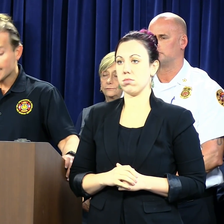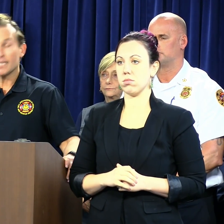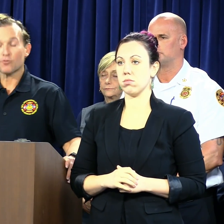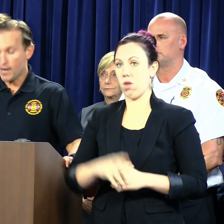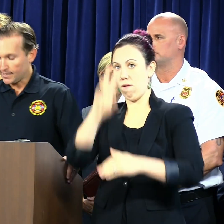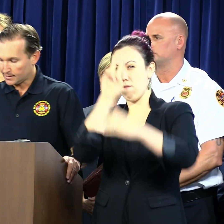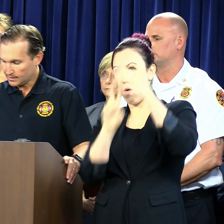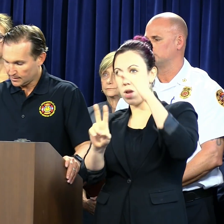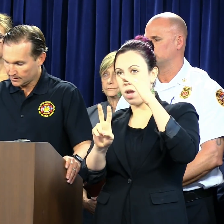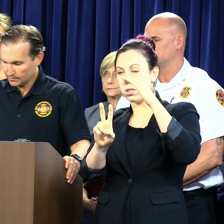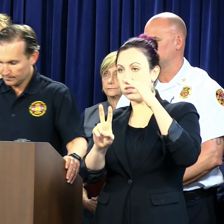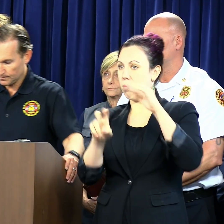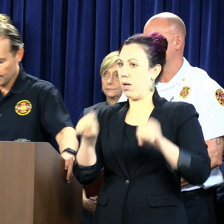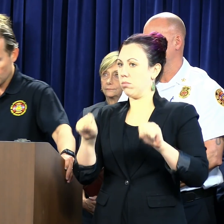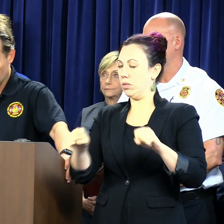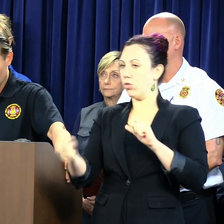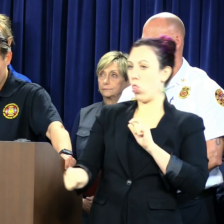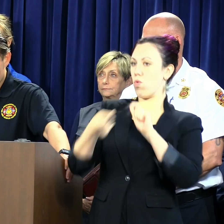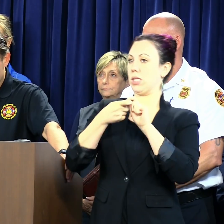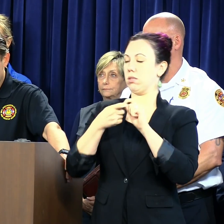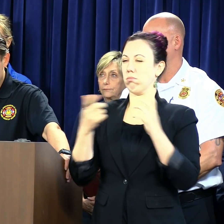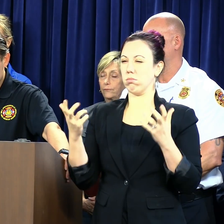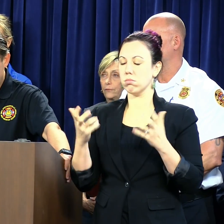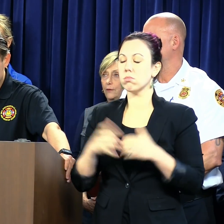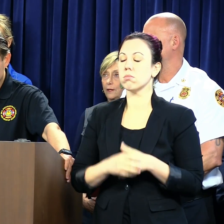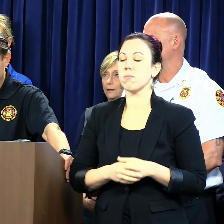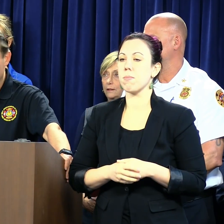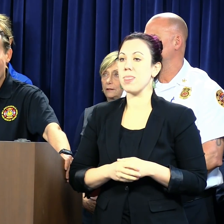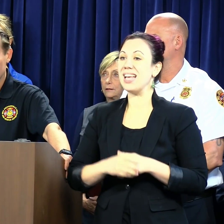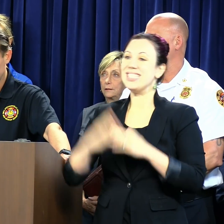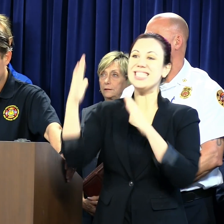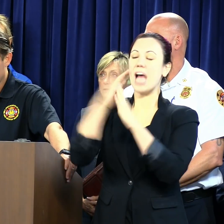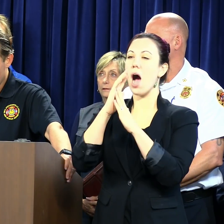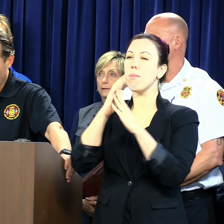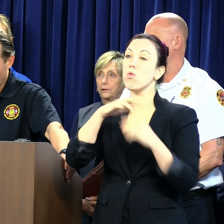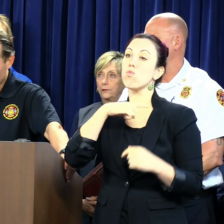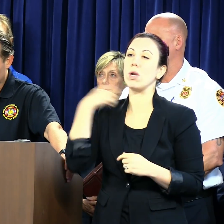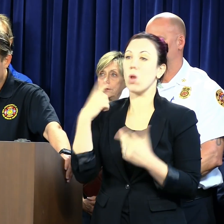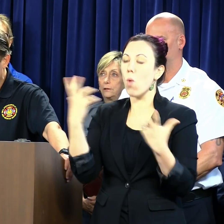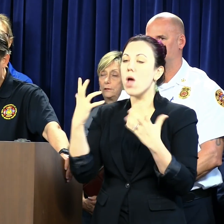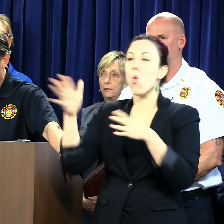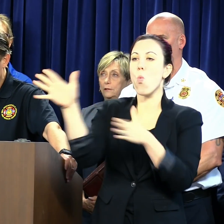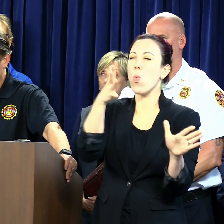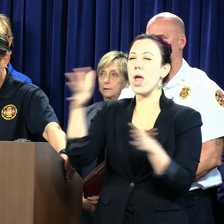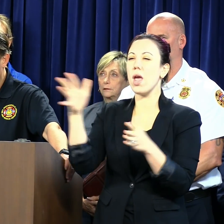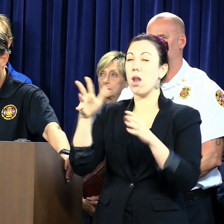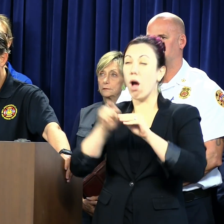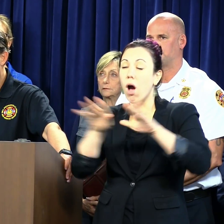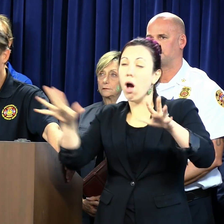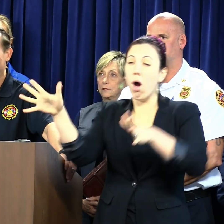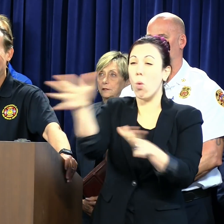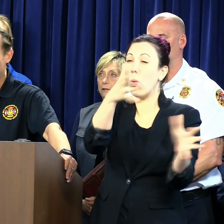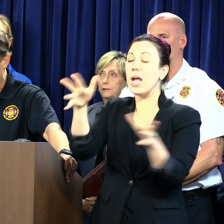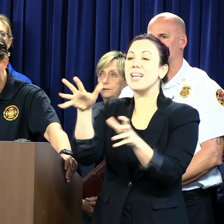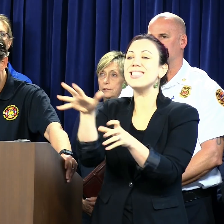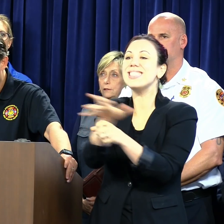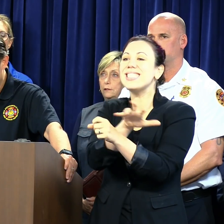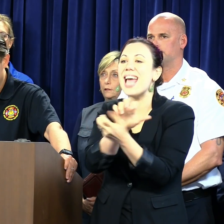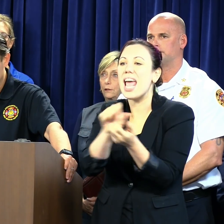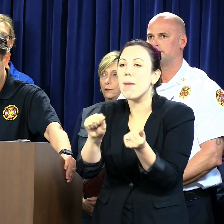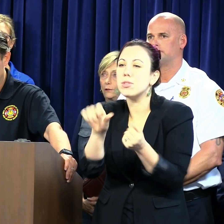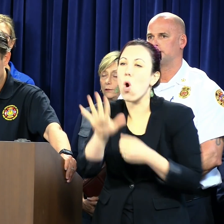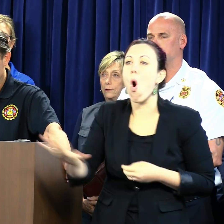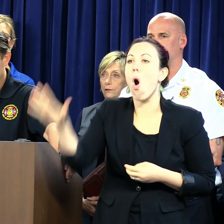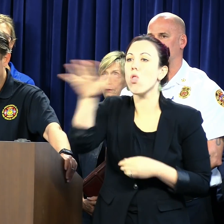Forecast and threats. Greatest hazard, winds, widespread wind damage likely across the entire